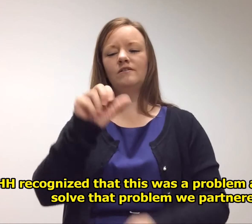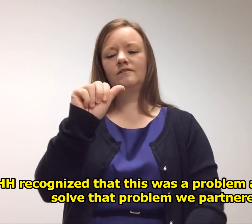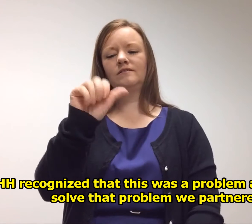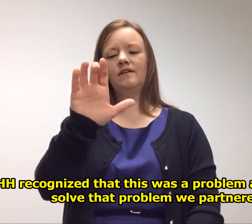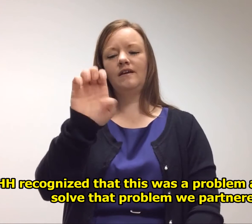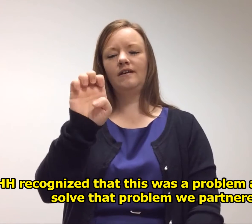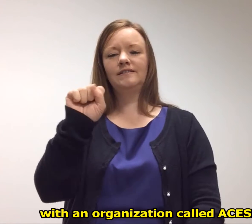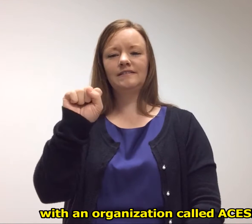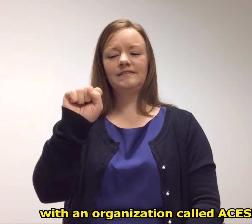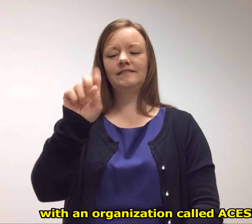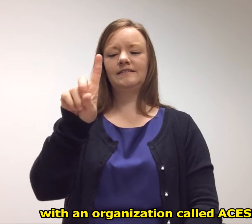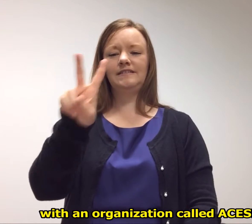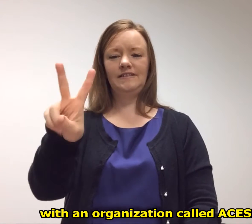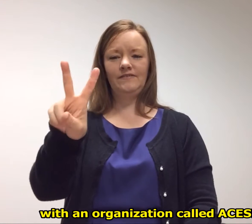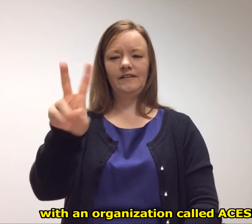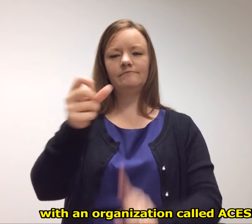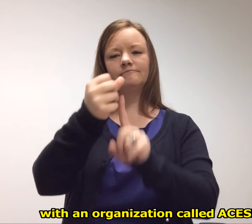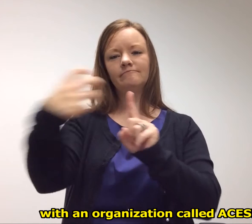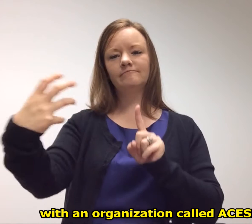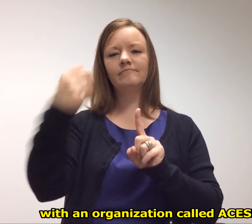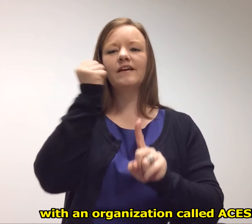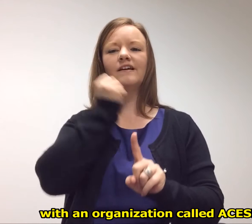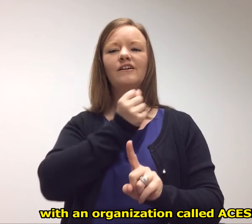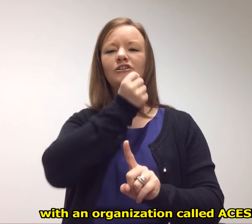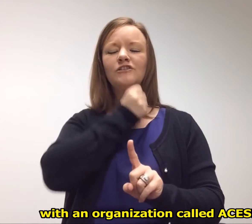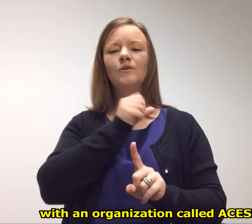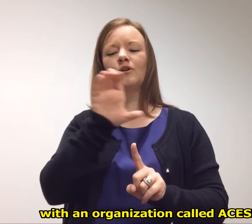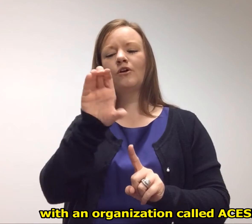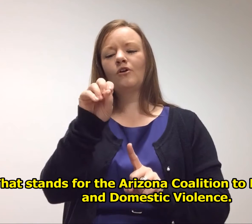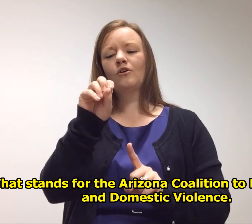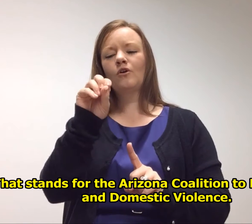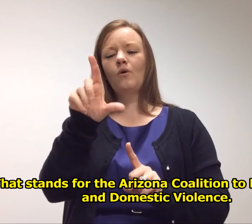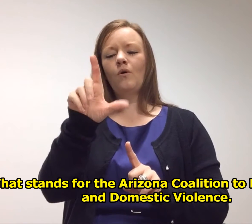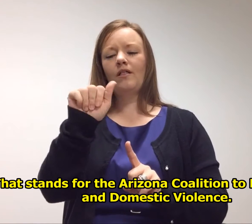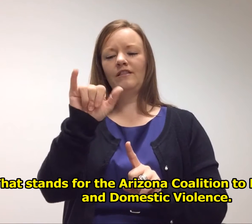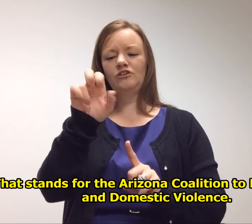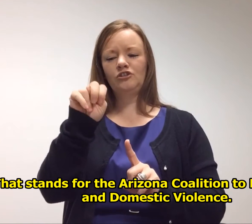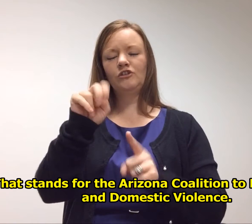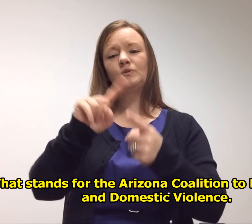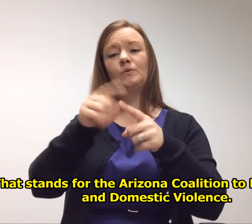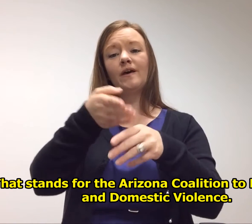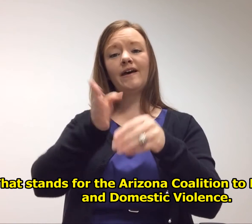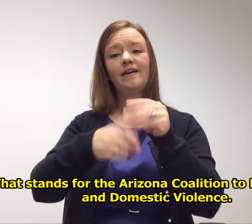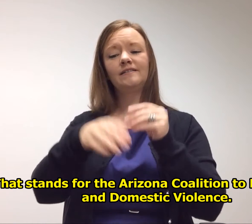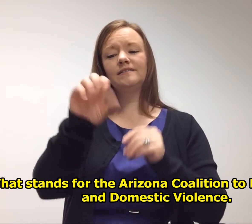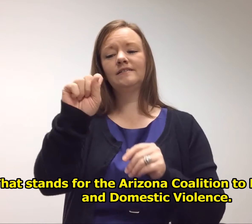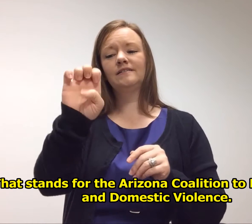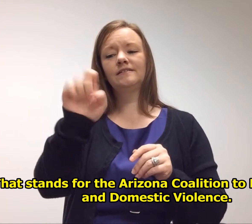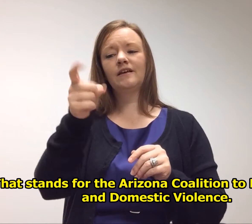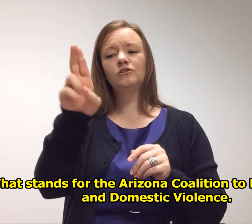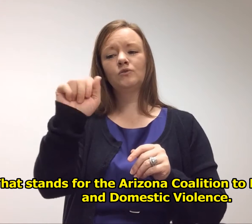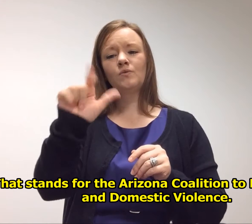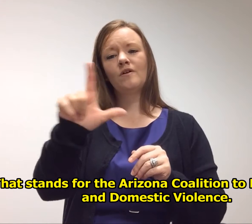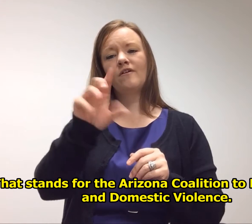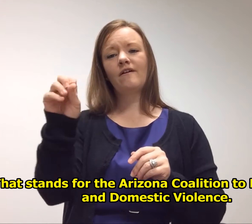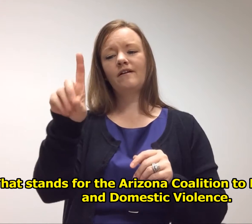we partnered with an organization called ACES DV. That stands for the Arizona Coalition to End Sexual